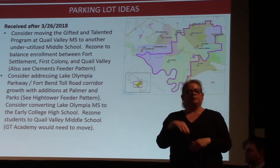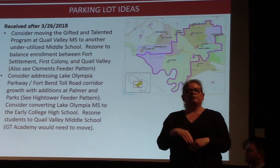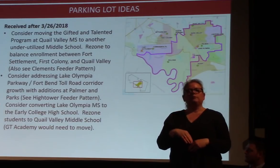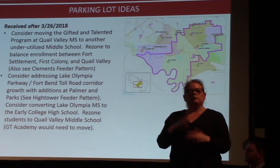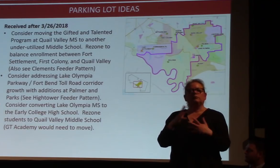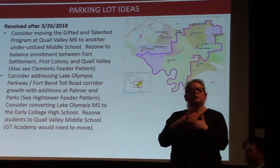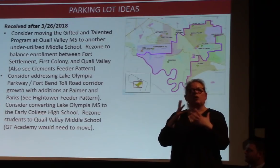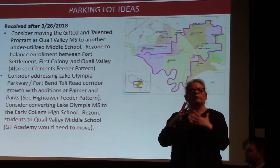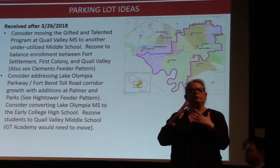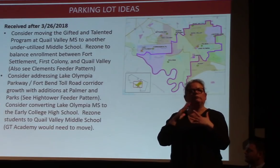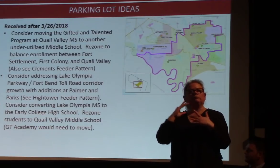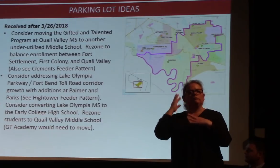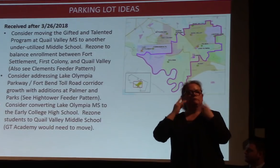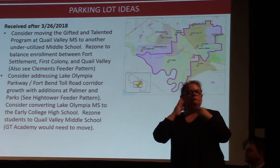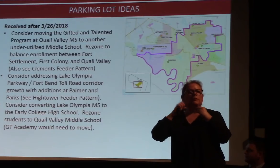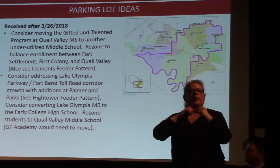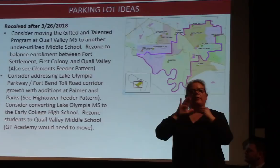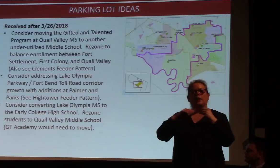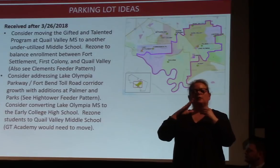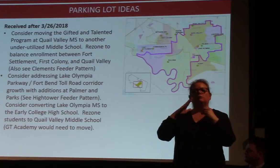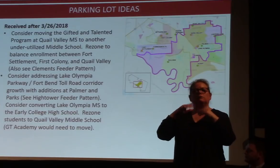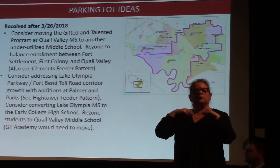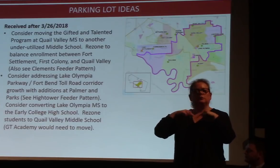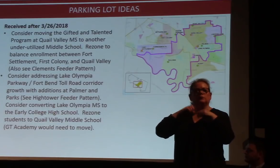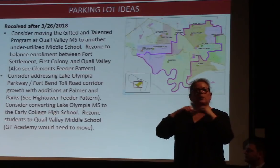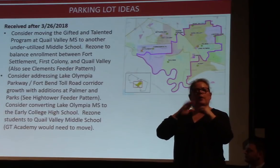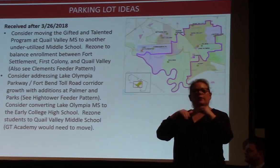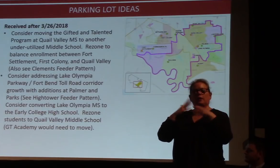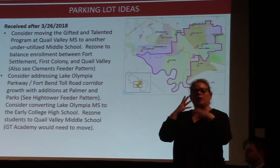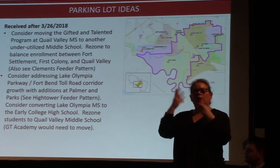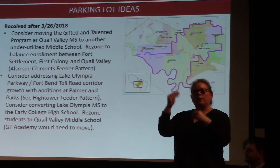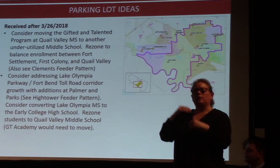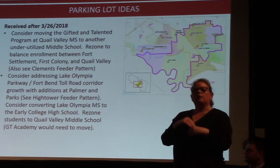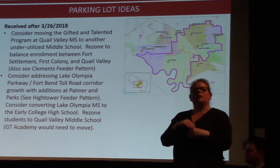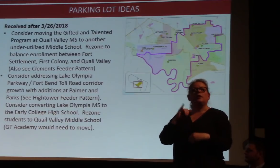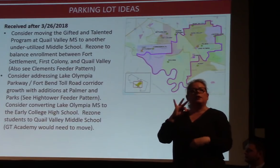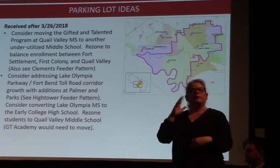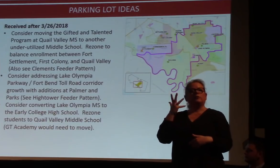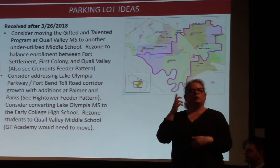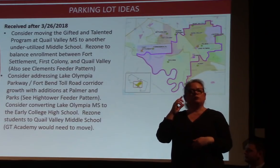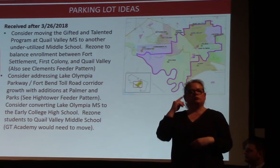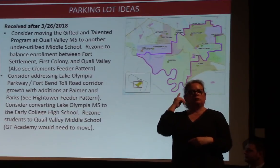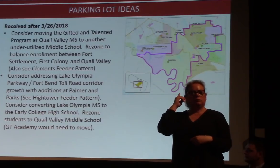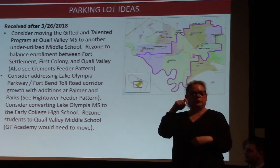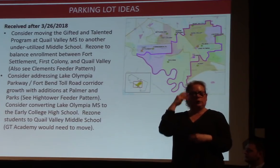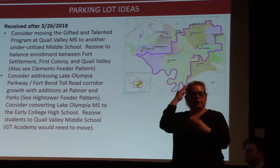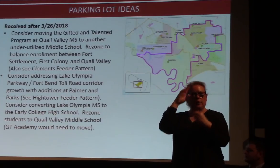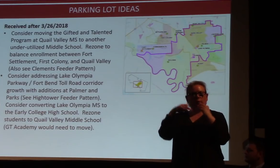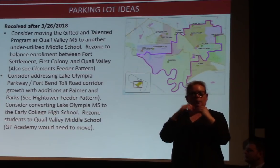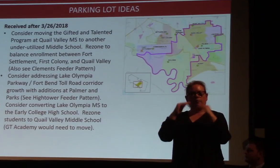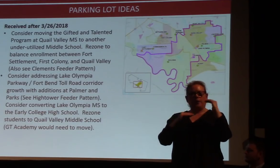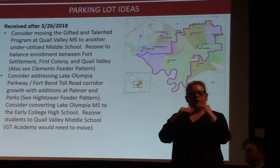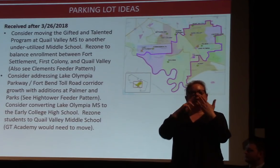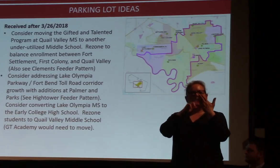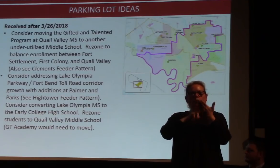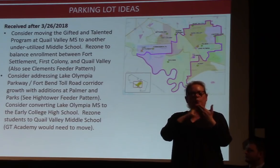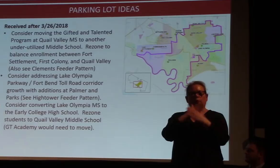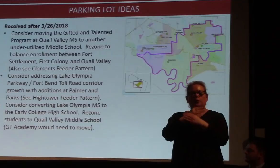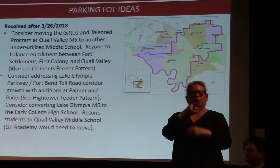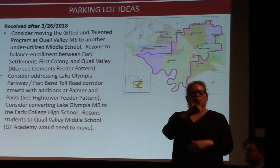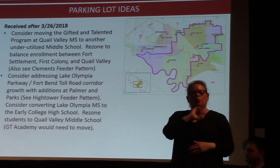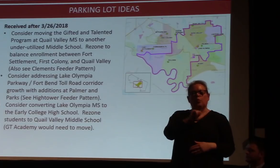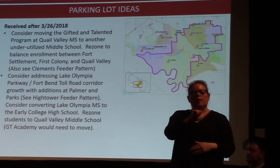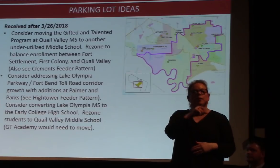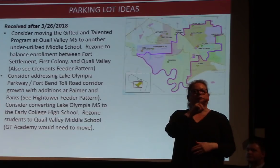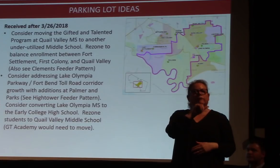this is just an idea. If there is a scenario that looks at balancing enrollment between Quail Valley, Fort Settlement and First